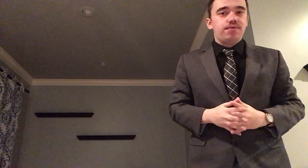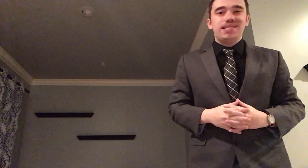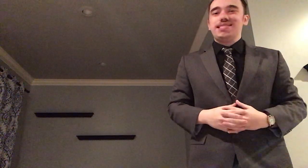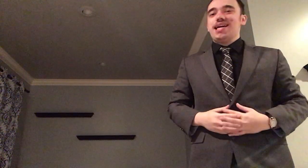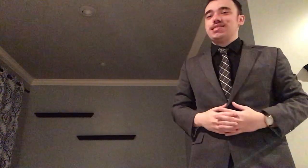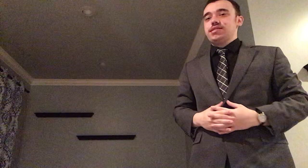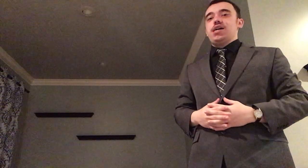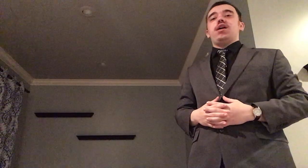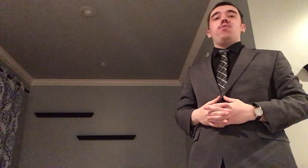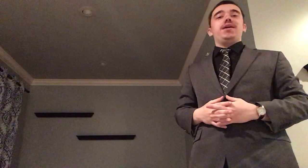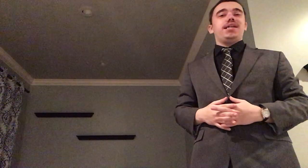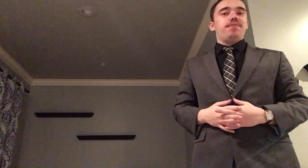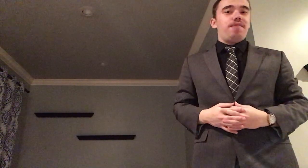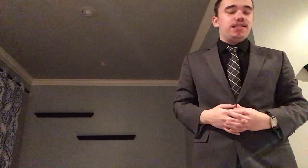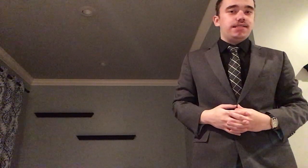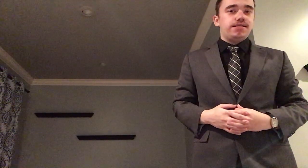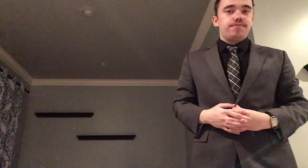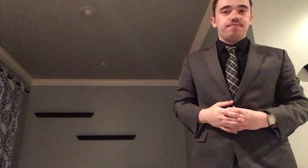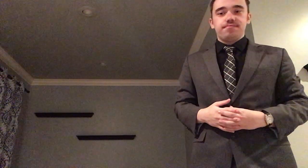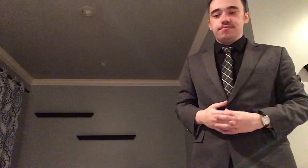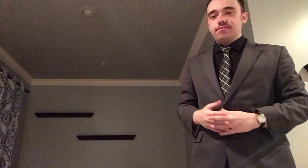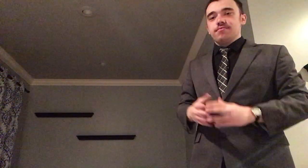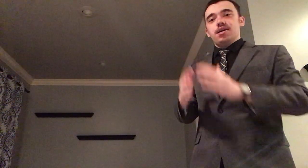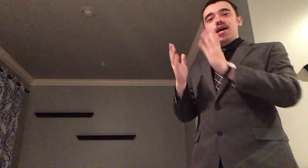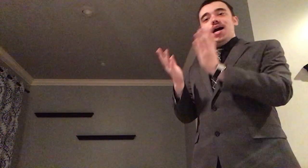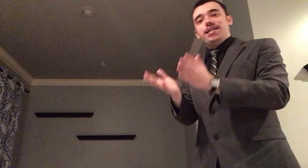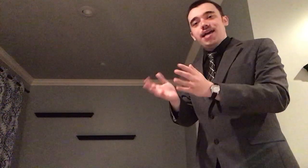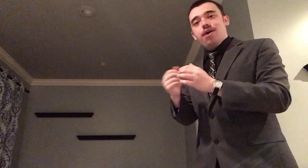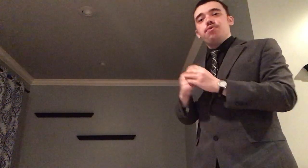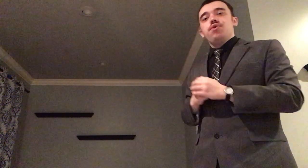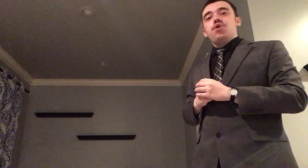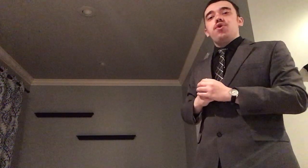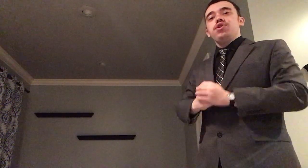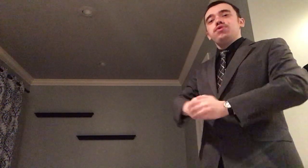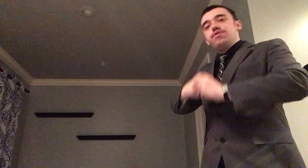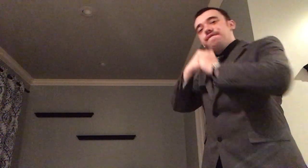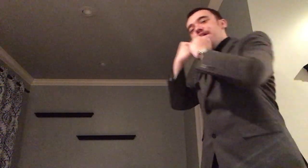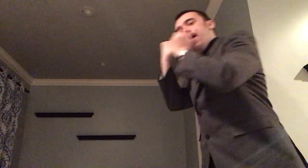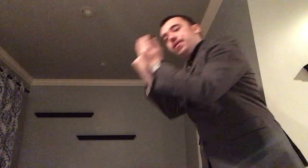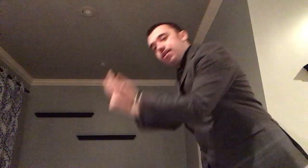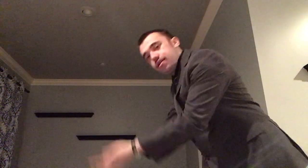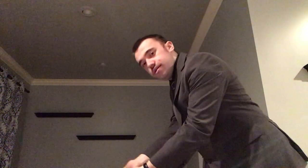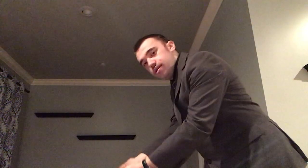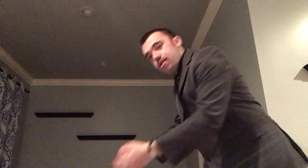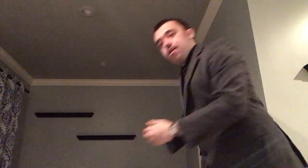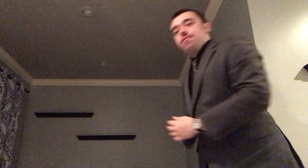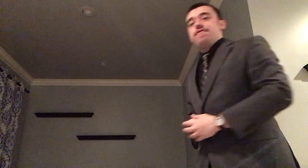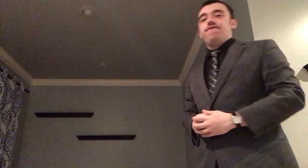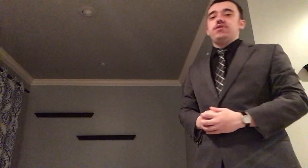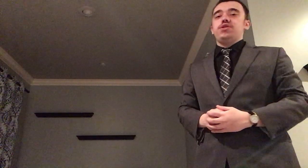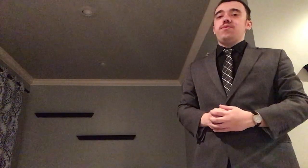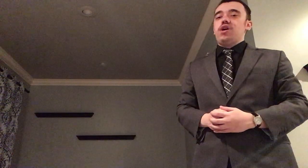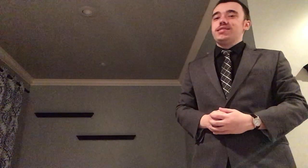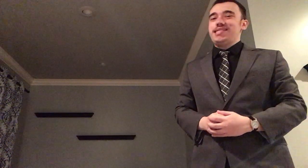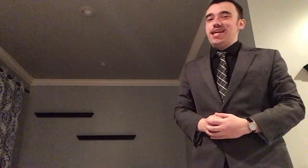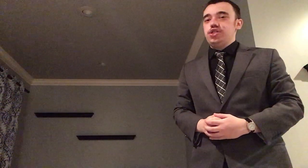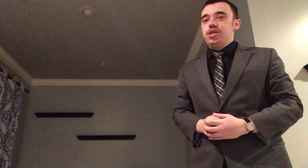in texas on a weekly basis adele who used to vomit before she went on stage